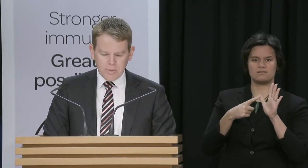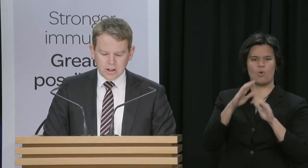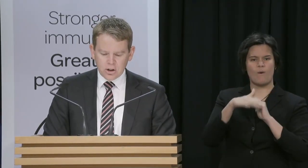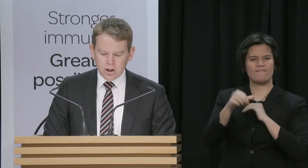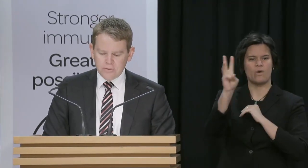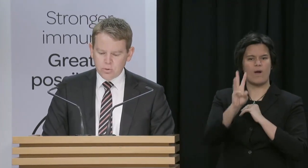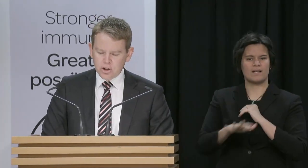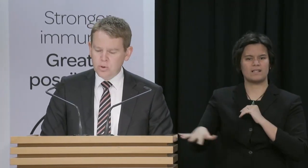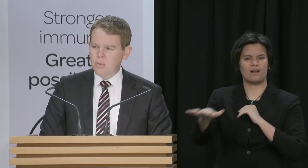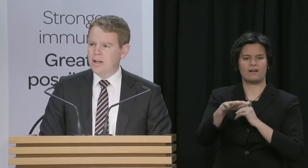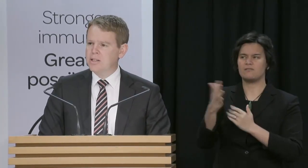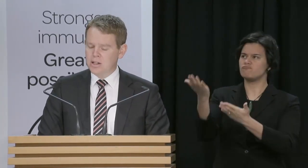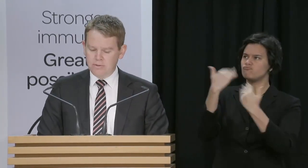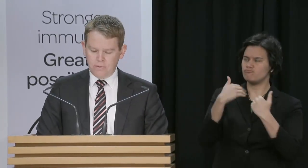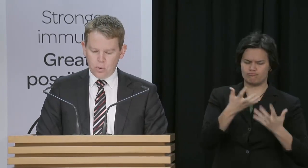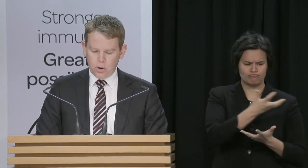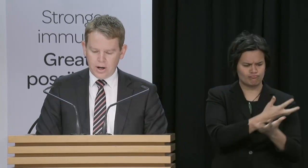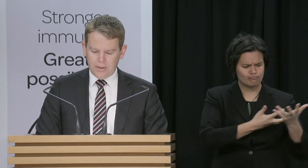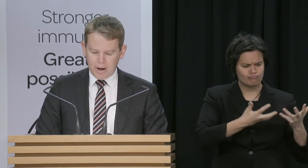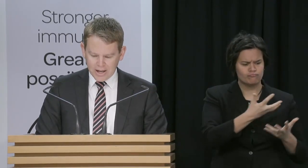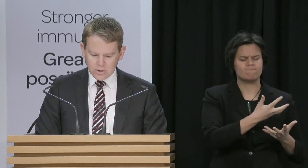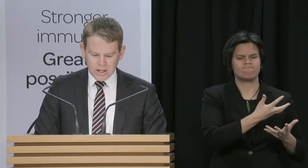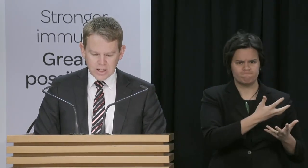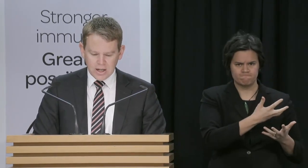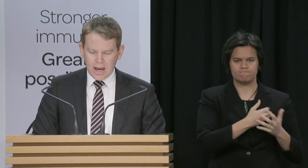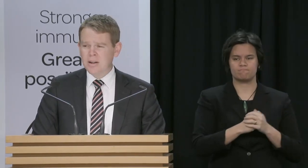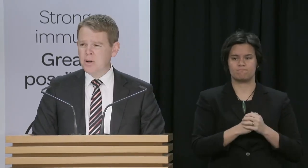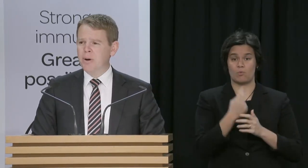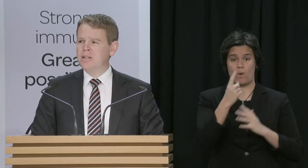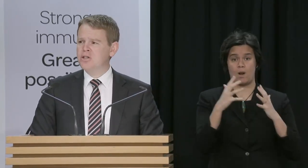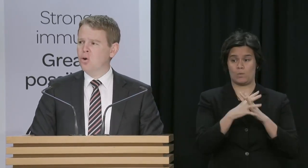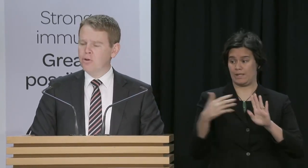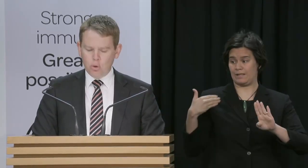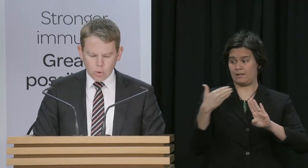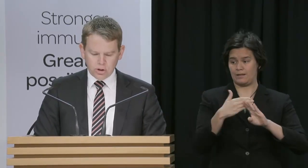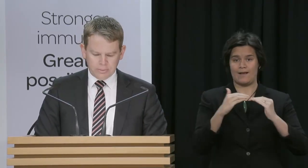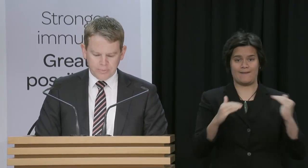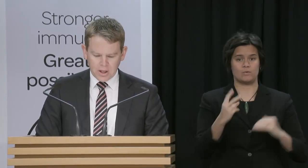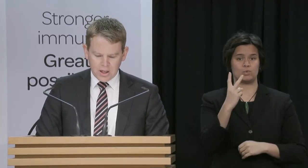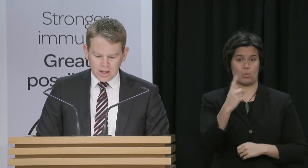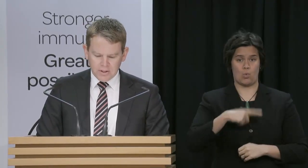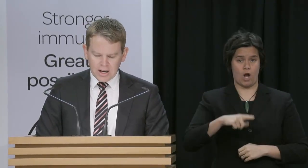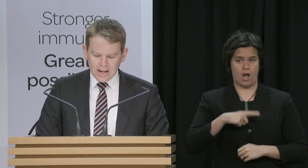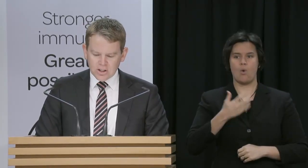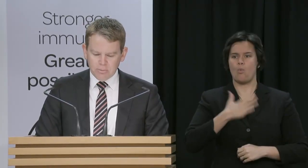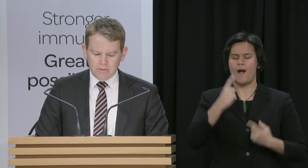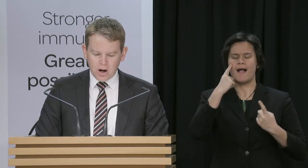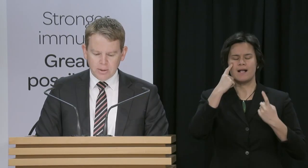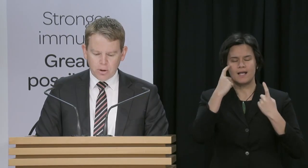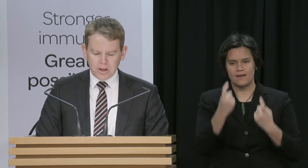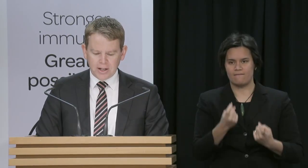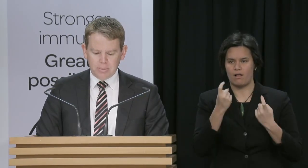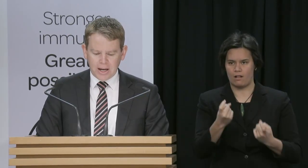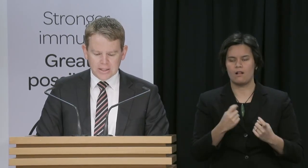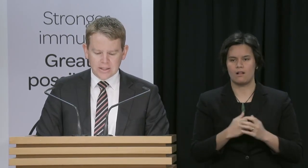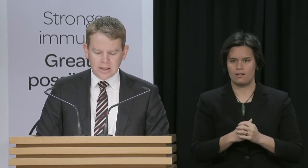We've been at Alert Level 2 in Wellington for the past week, out of an abundance of caution. Given the large number of